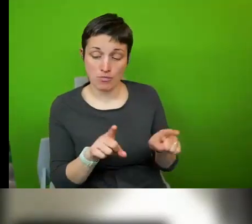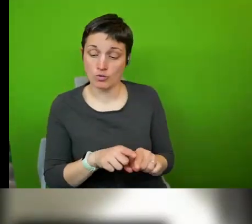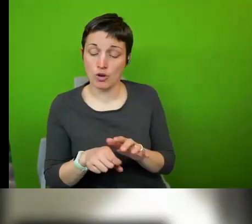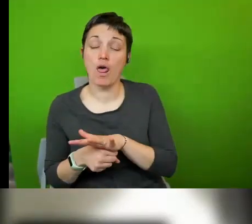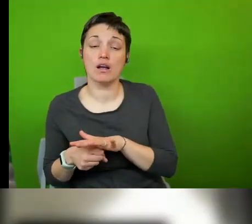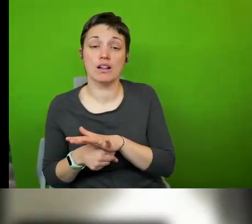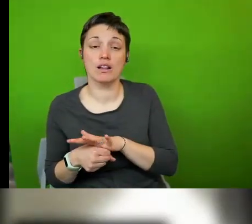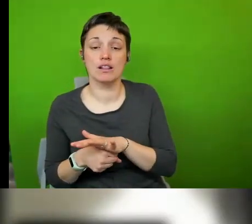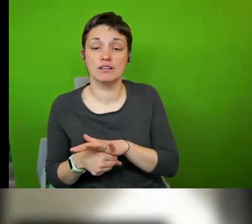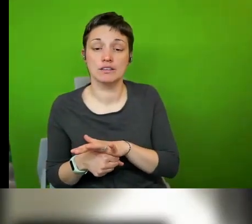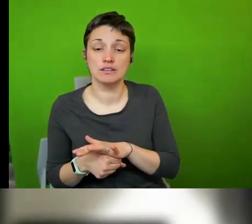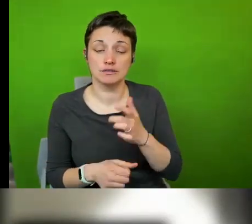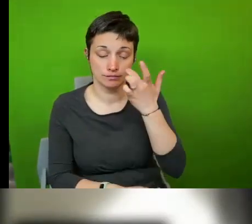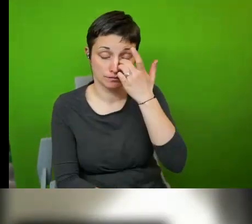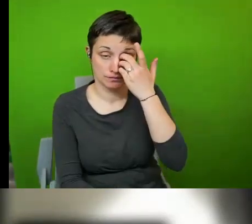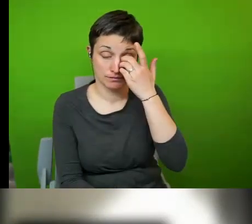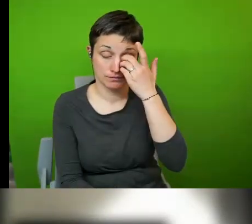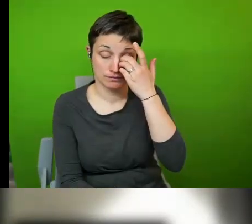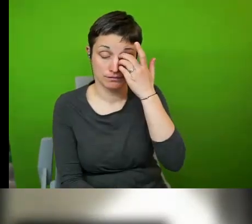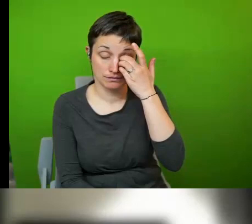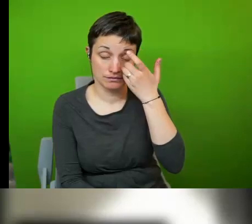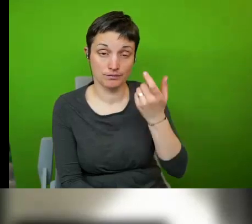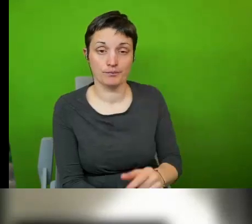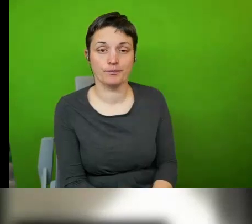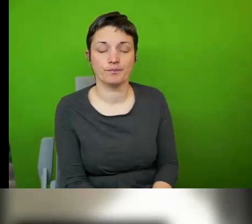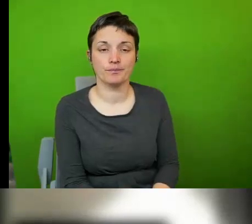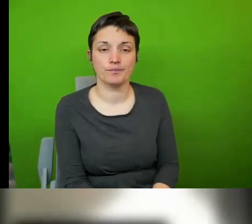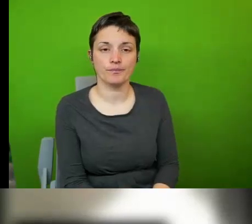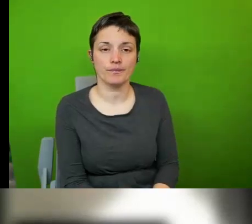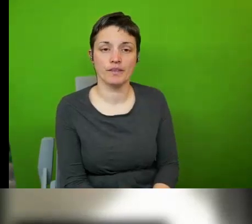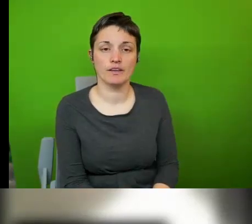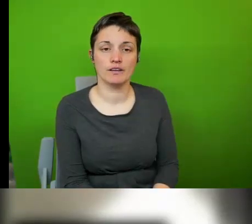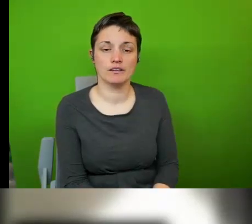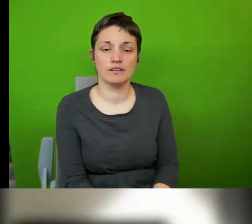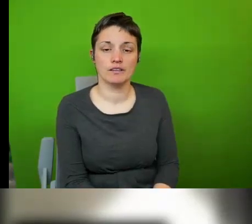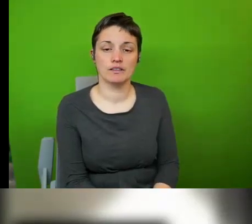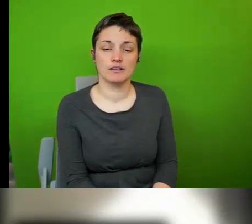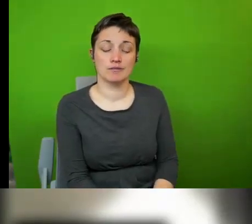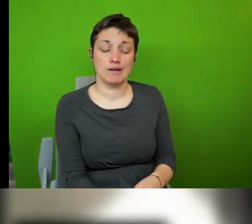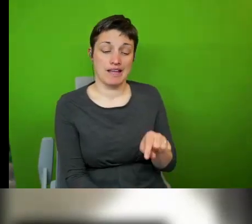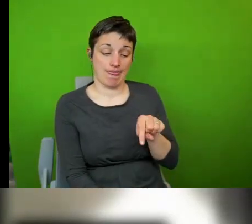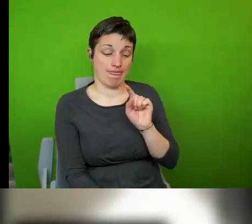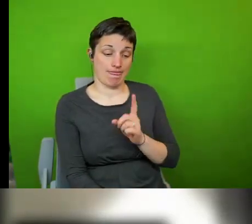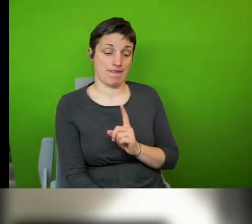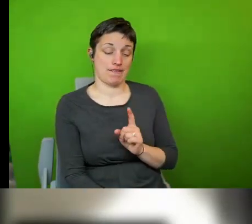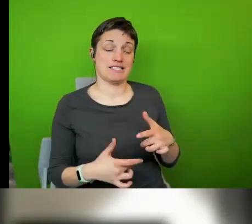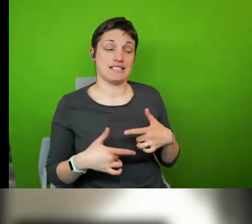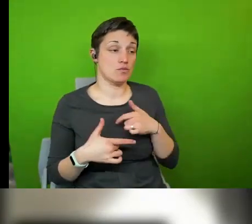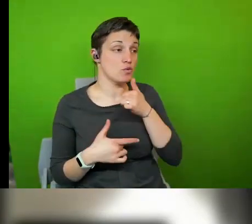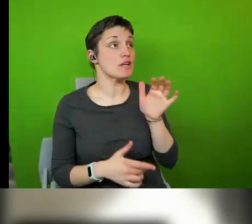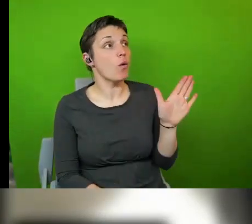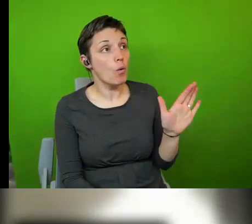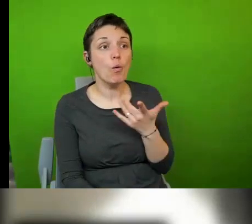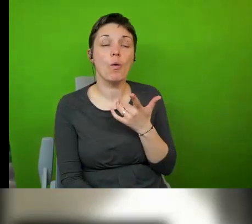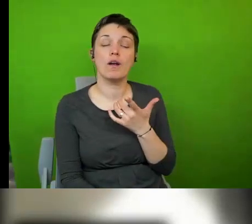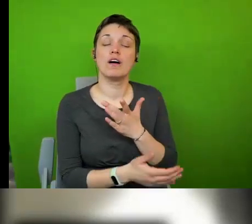and in that sense using all of international human rights law because that is in a way the